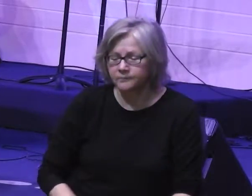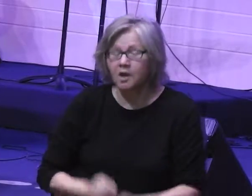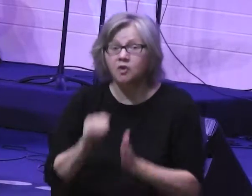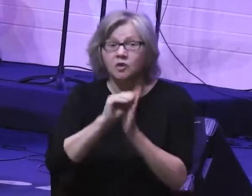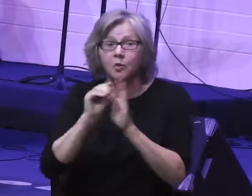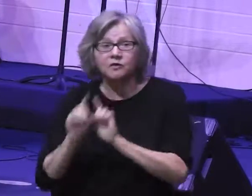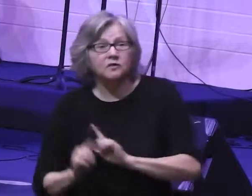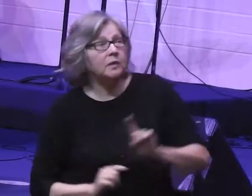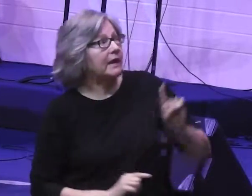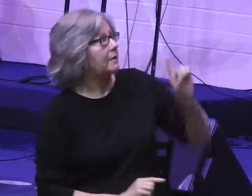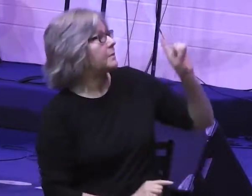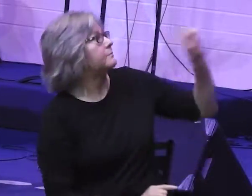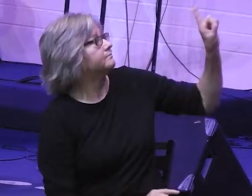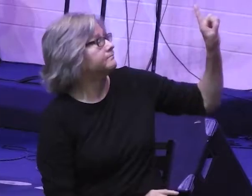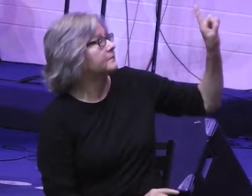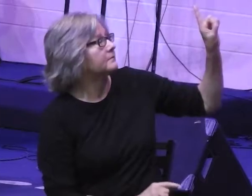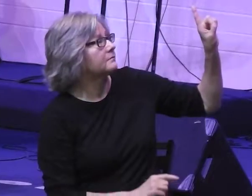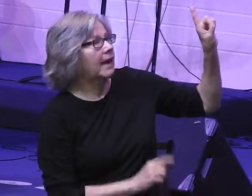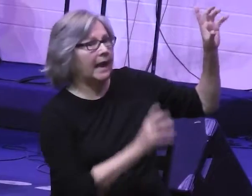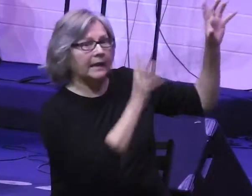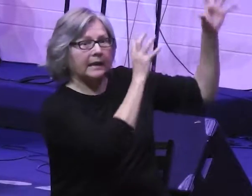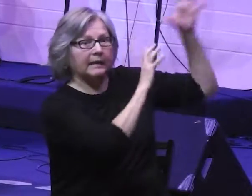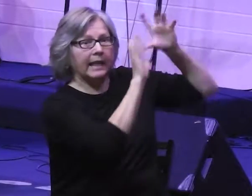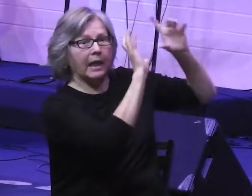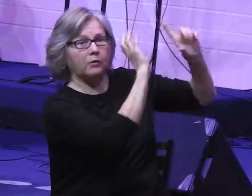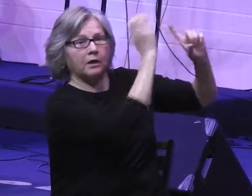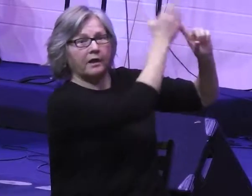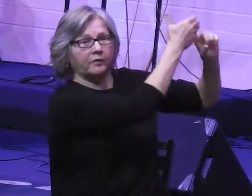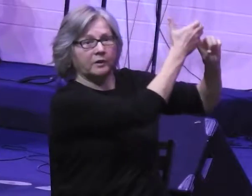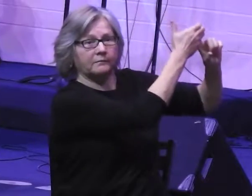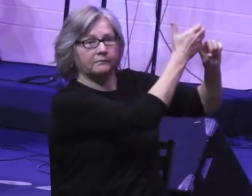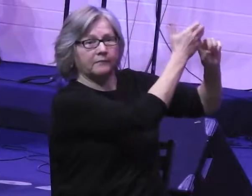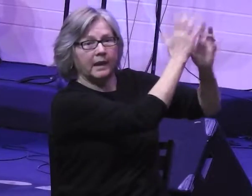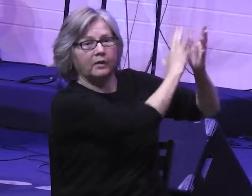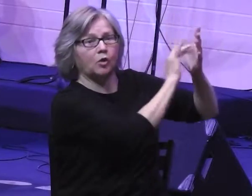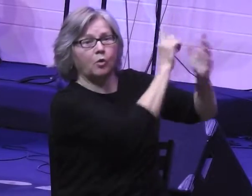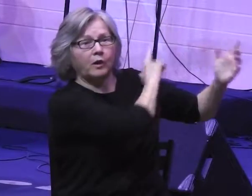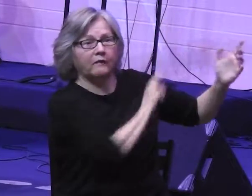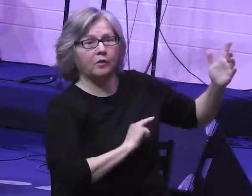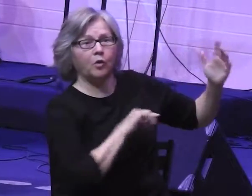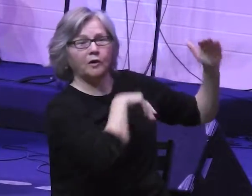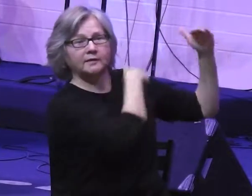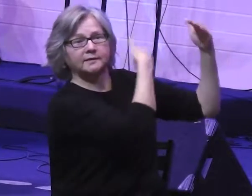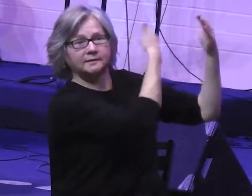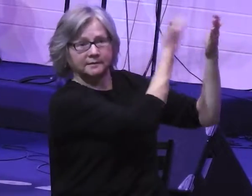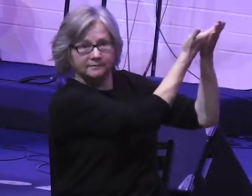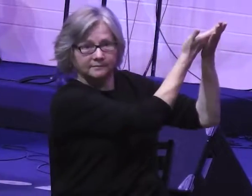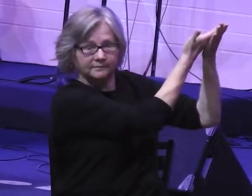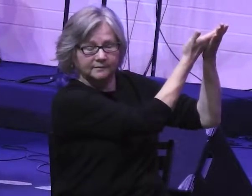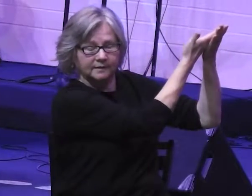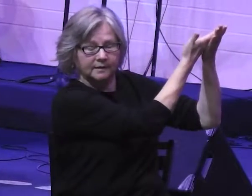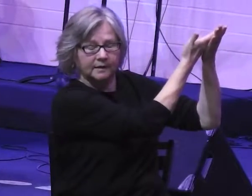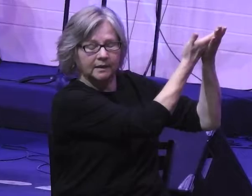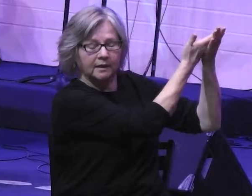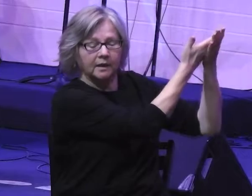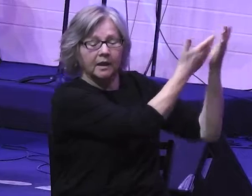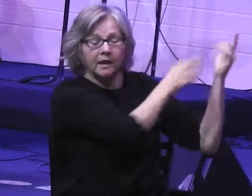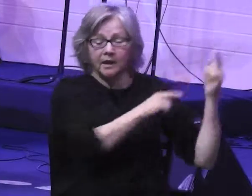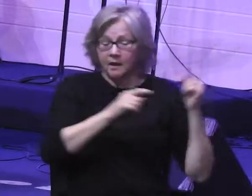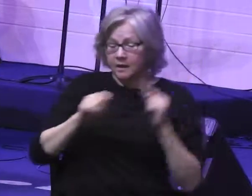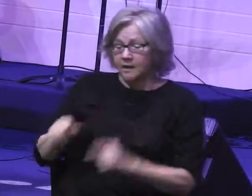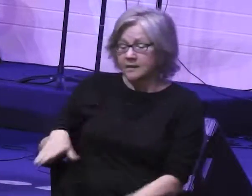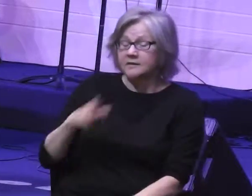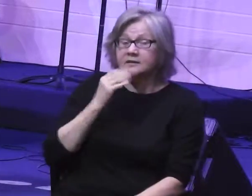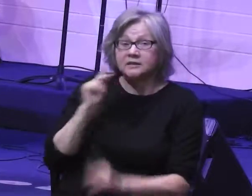the mountain, the cloud covered it, and the glory of the Lord settled on Mount Sinai, skipping ahead. To the